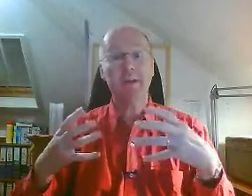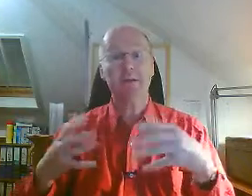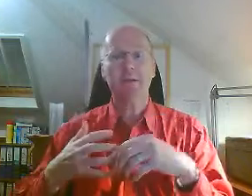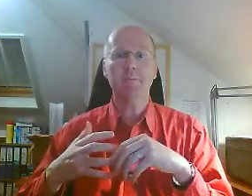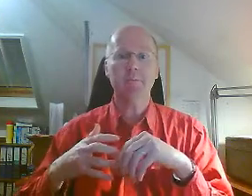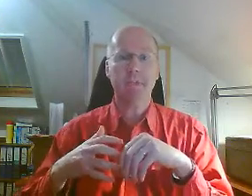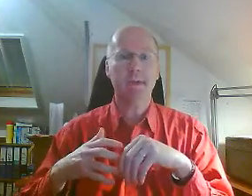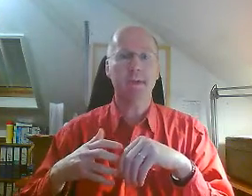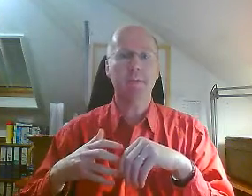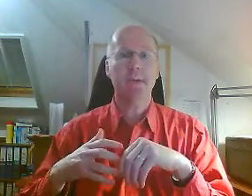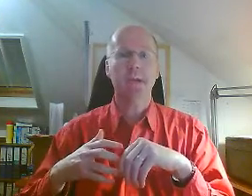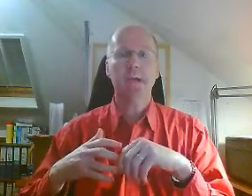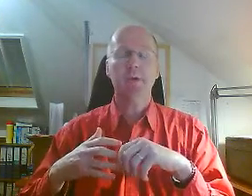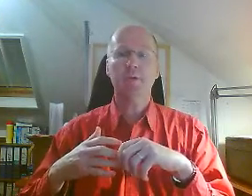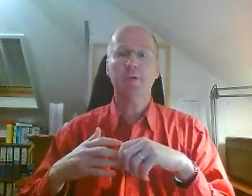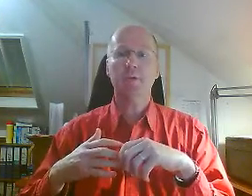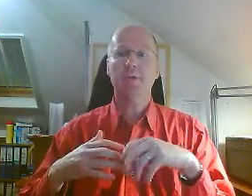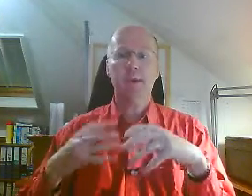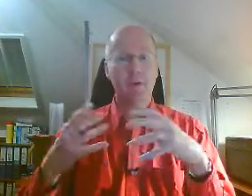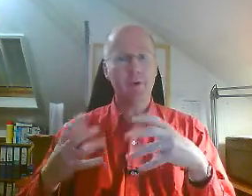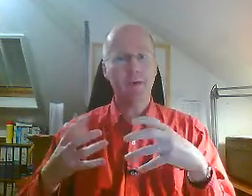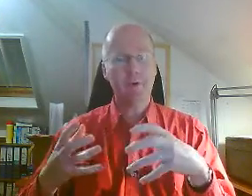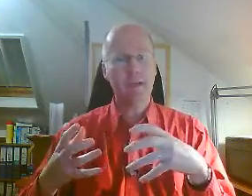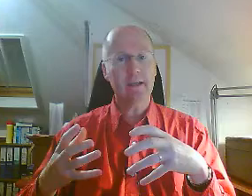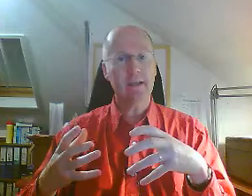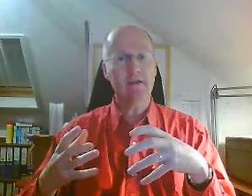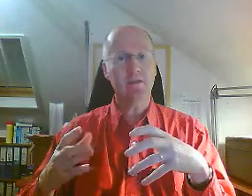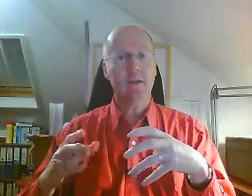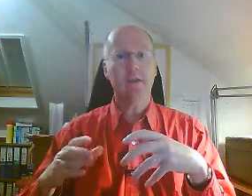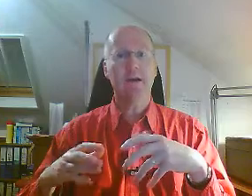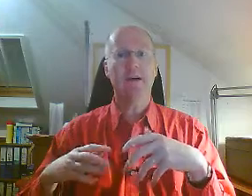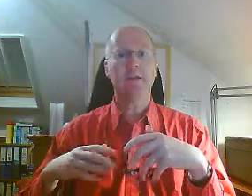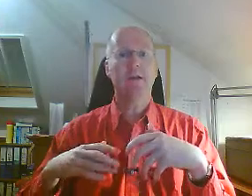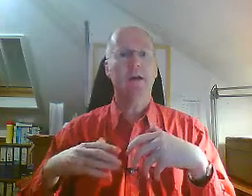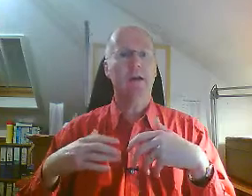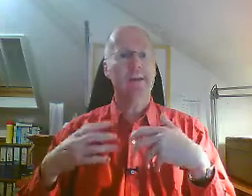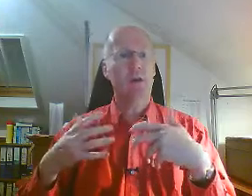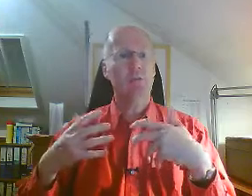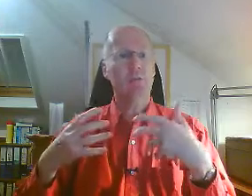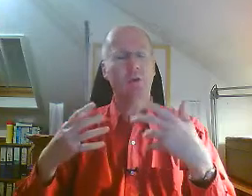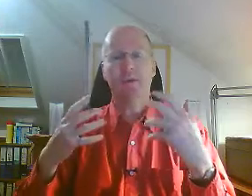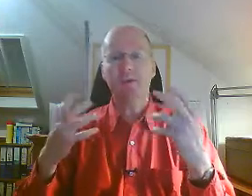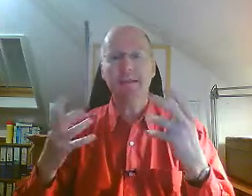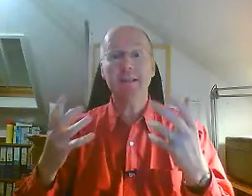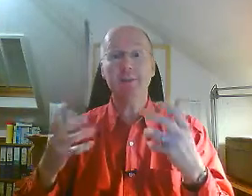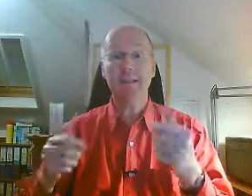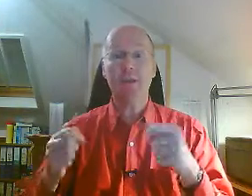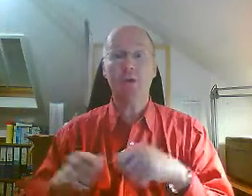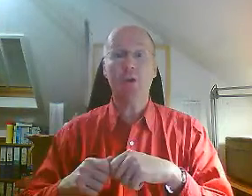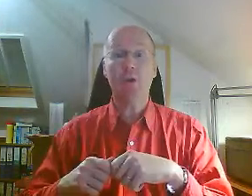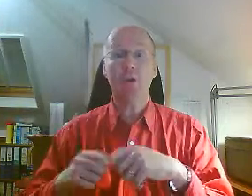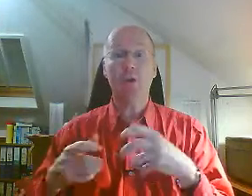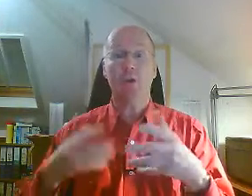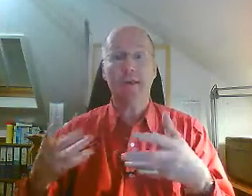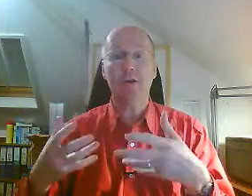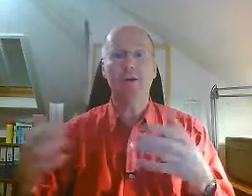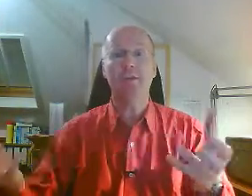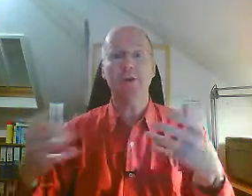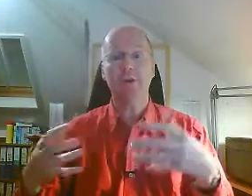business in particular, you will probably find three things that account for 90% of all of your income, your